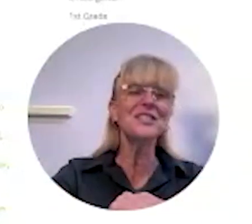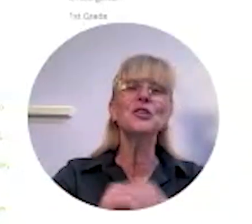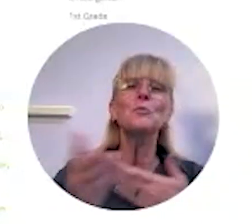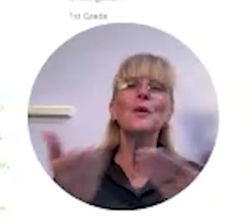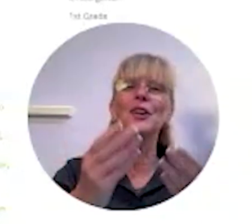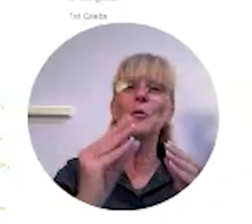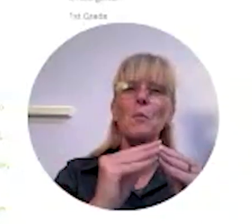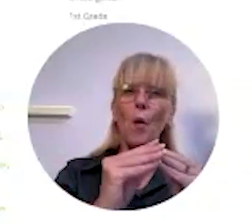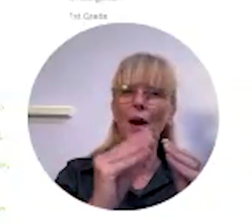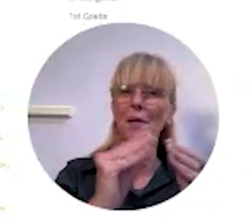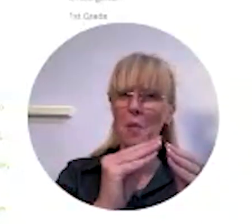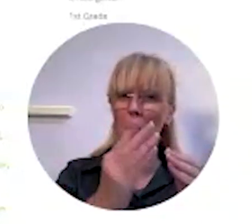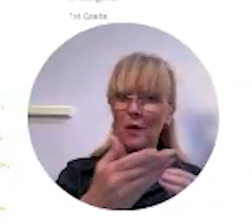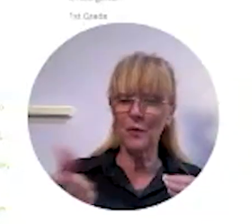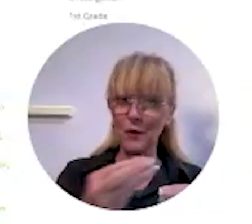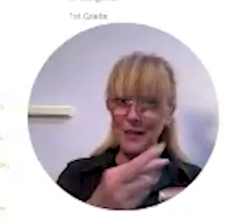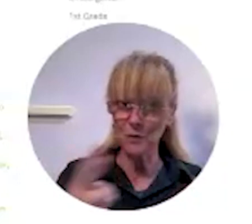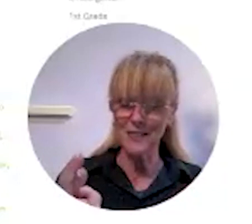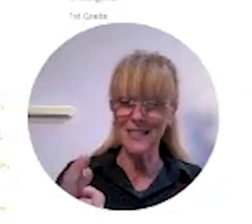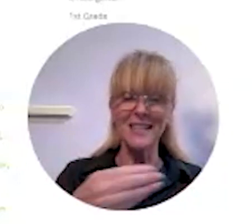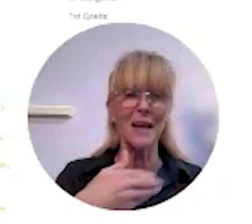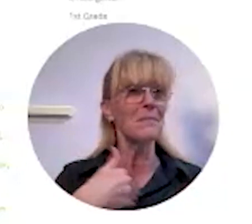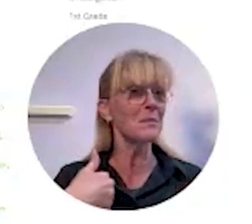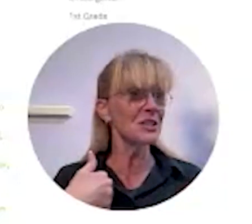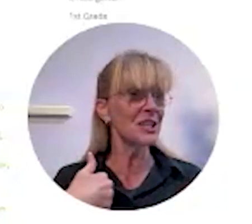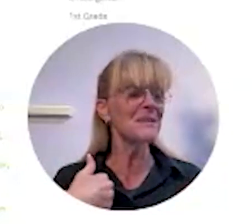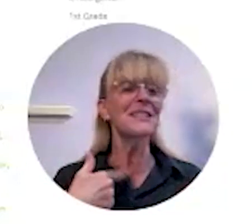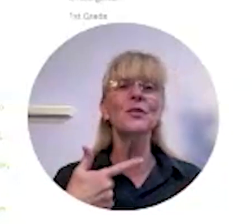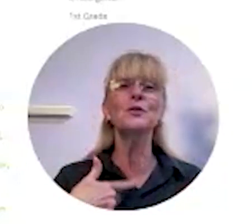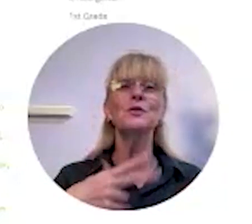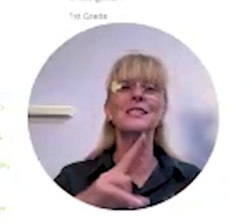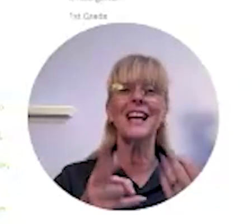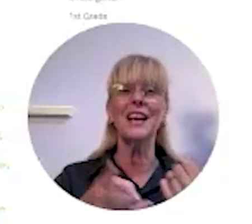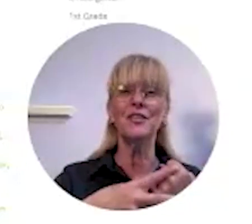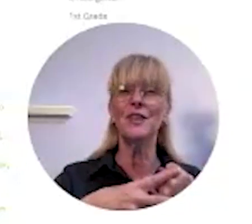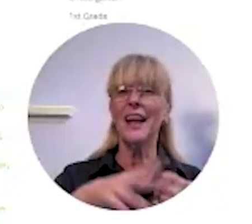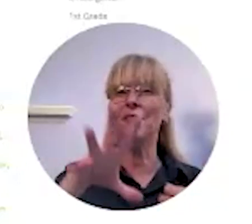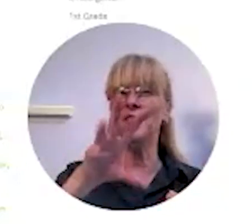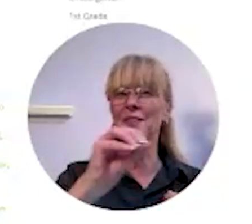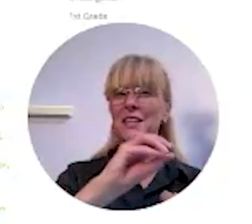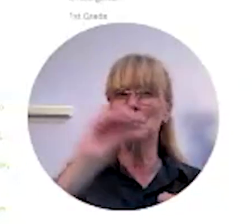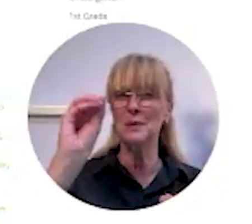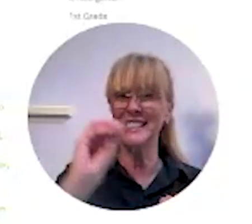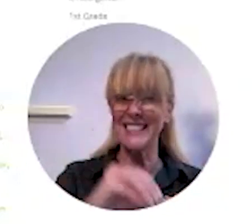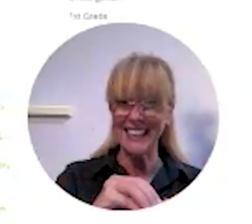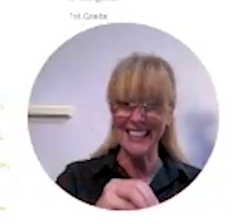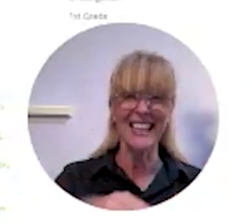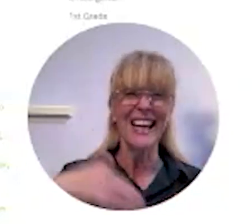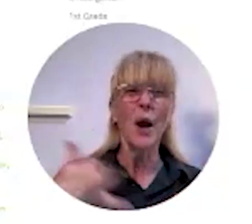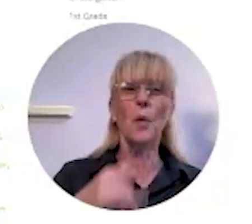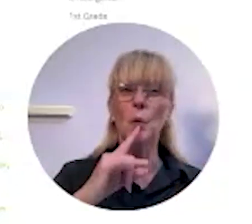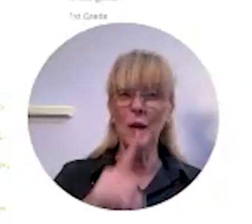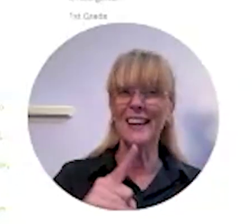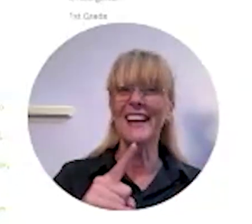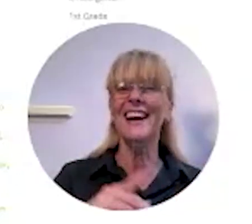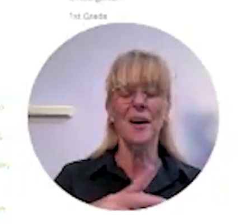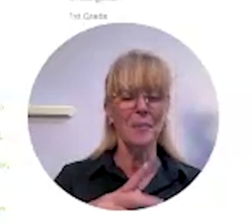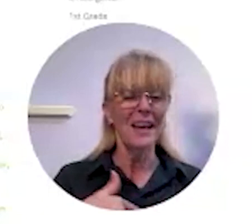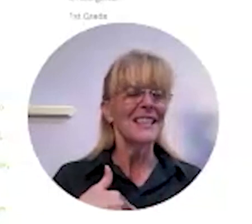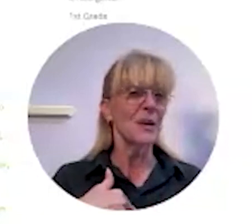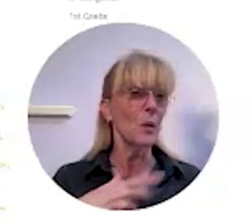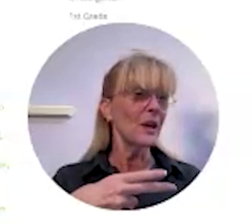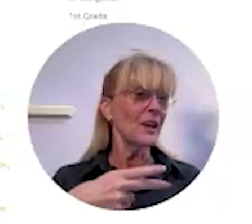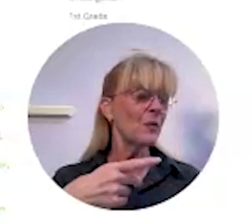sleeves to bring you more and more resources and memberships is going to save you like 50 percent really